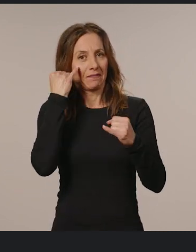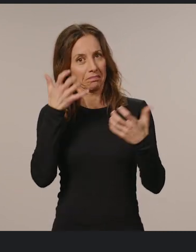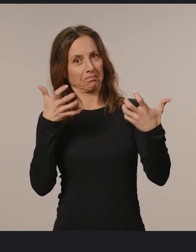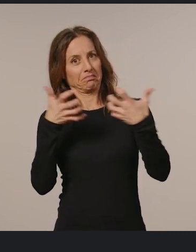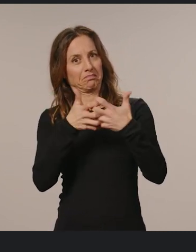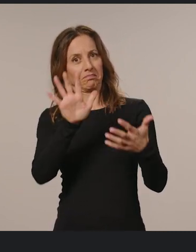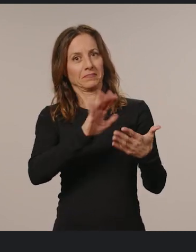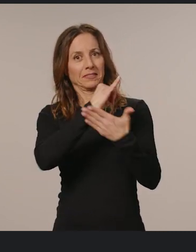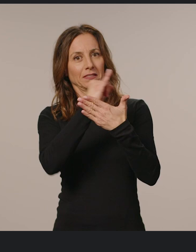fits your overall design.